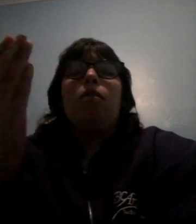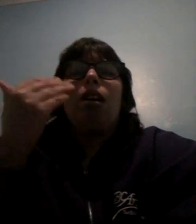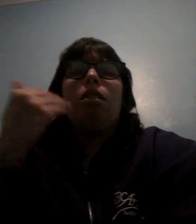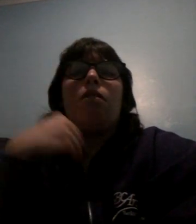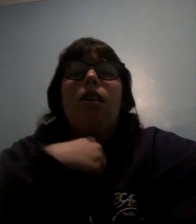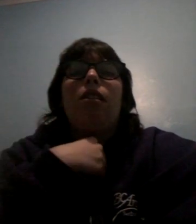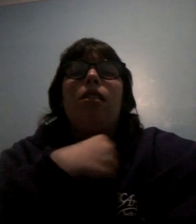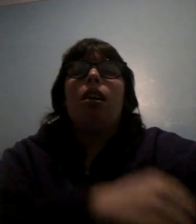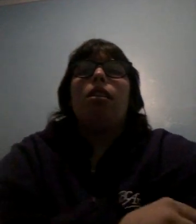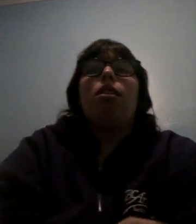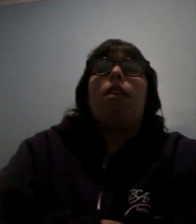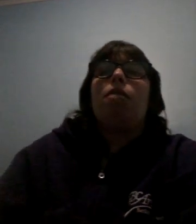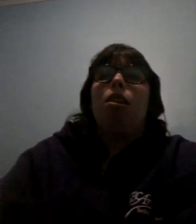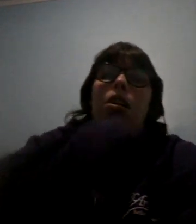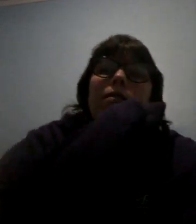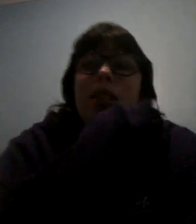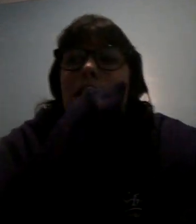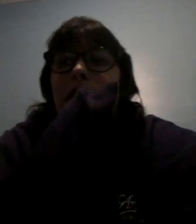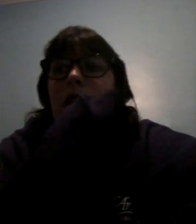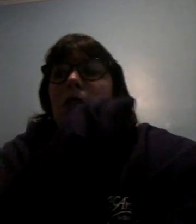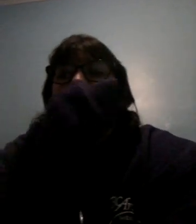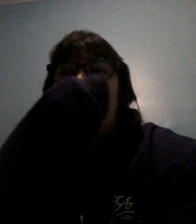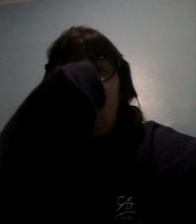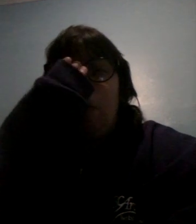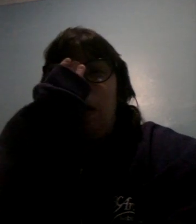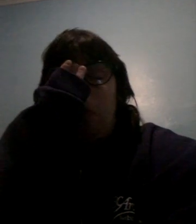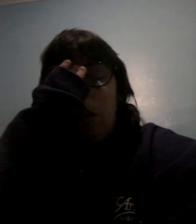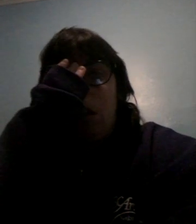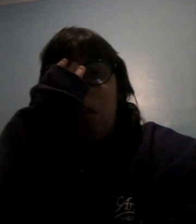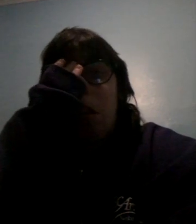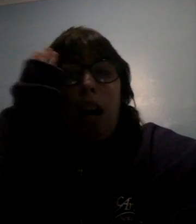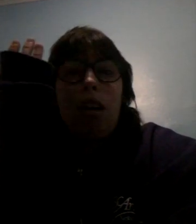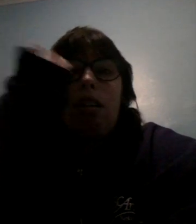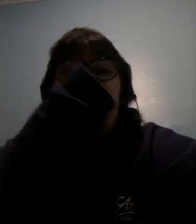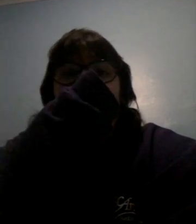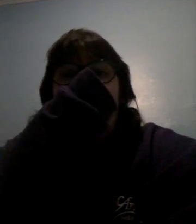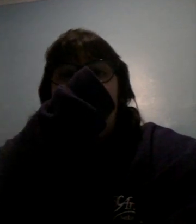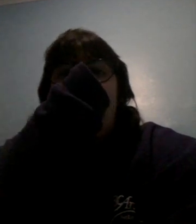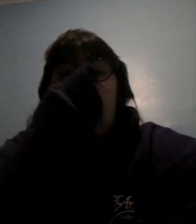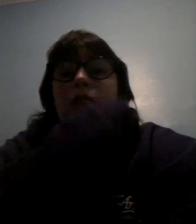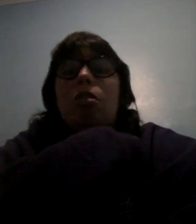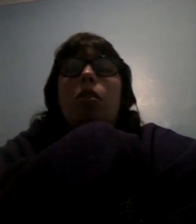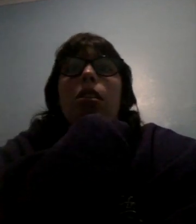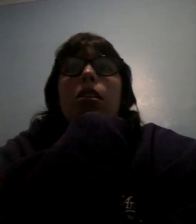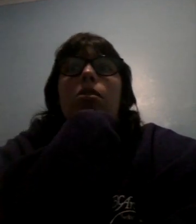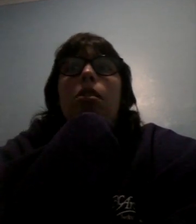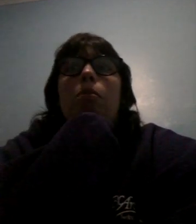every other Saturday I have a day off and if I don't film on the weekends or the days I'm